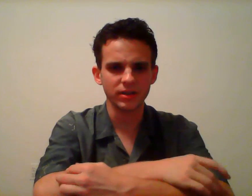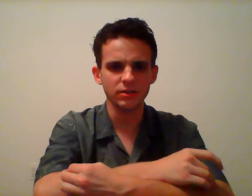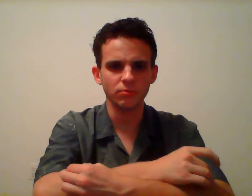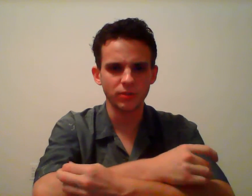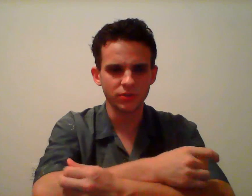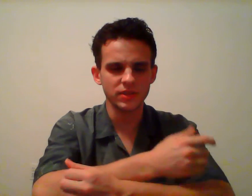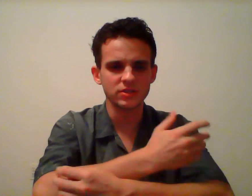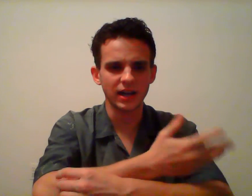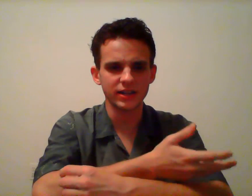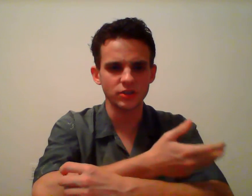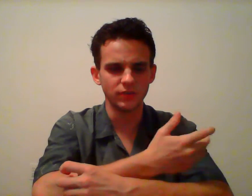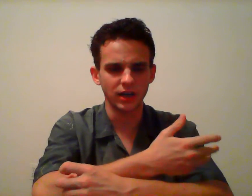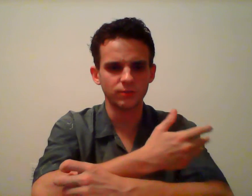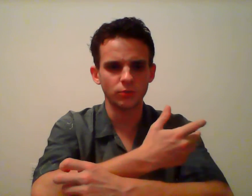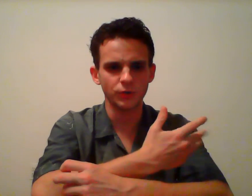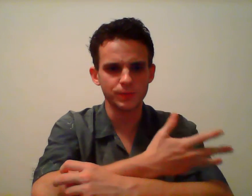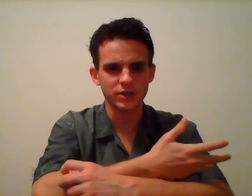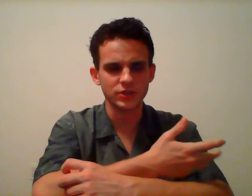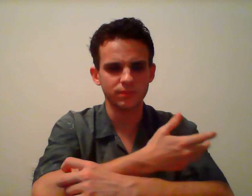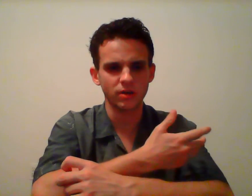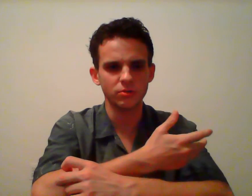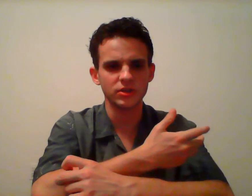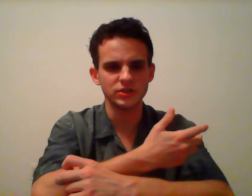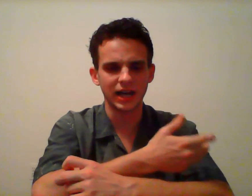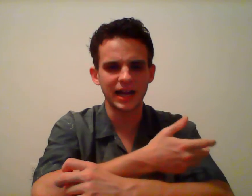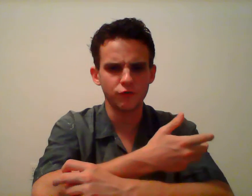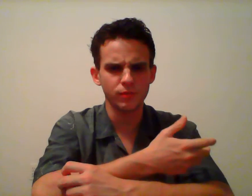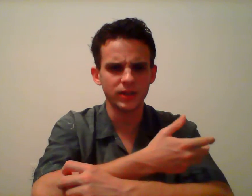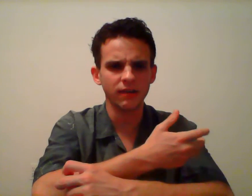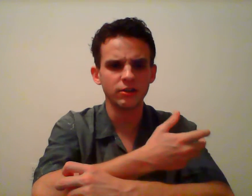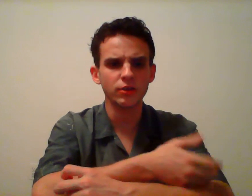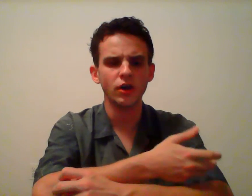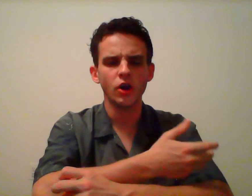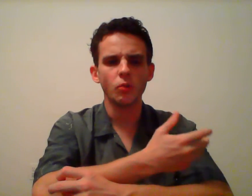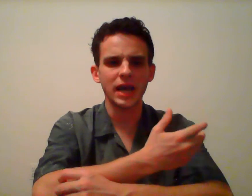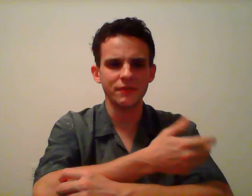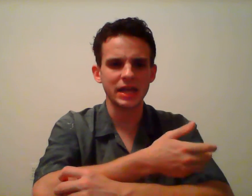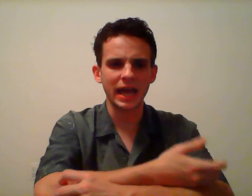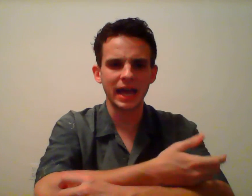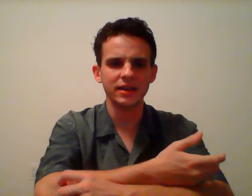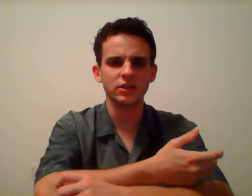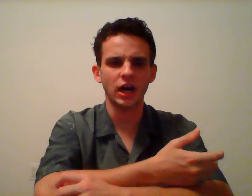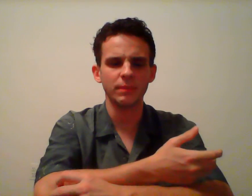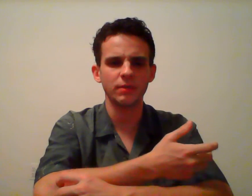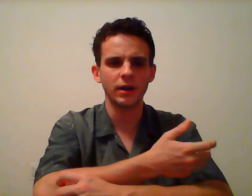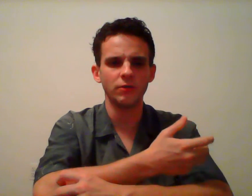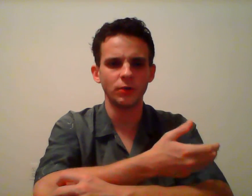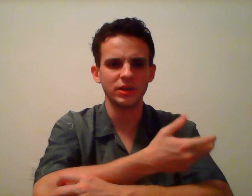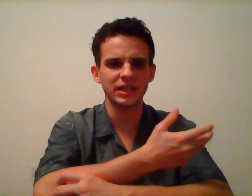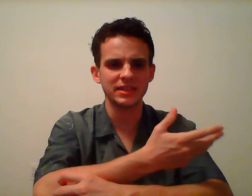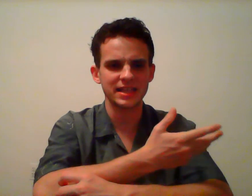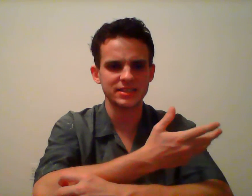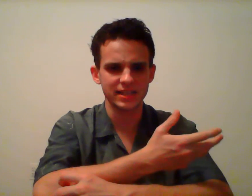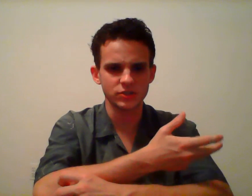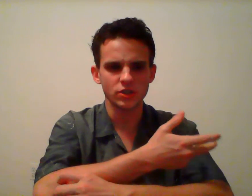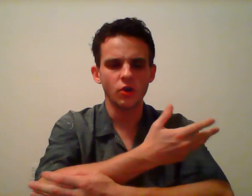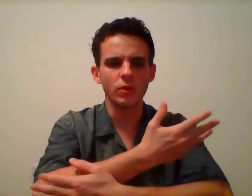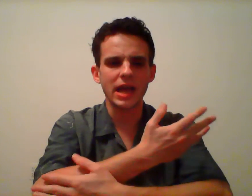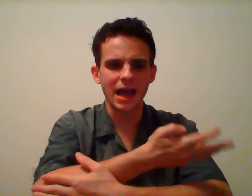with these kinds of nonverbal speech that pro does not have familiarity with. We haven't had a topic about voting in that sense. We